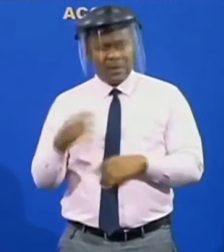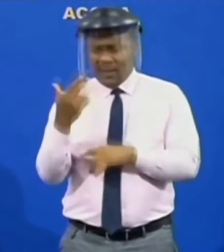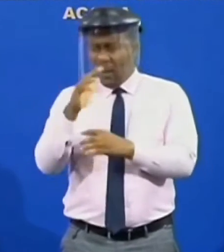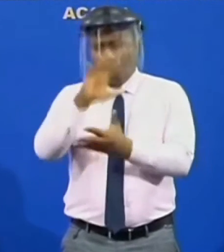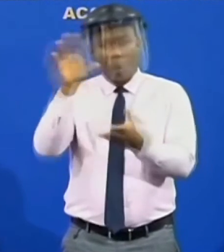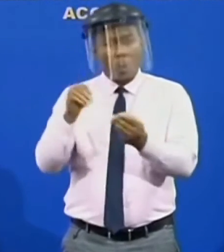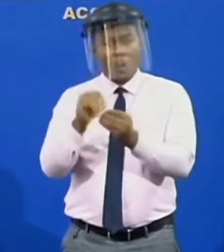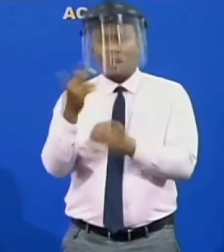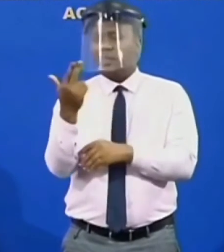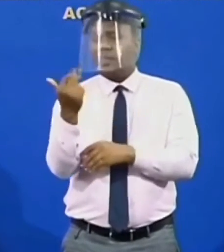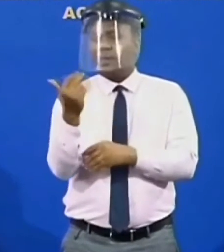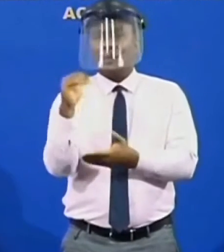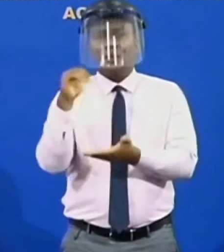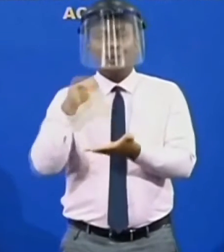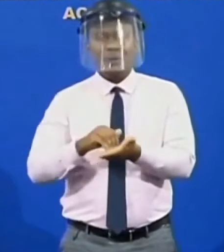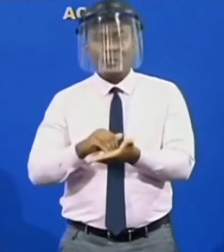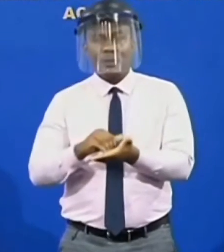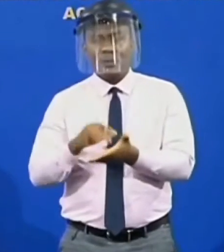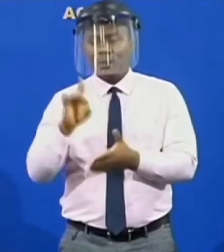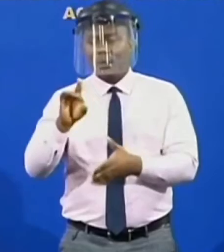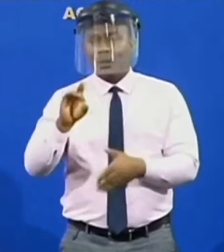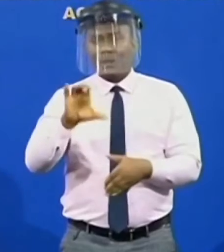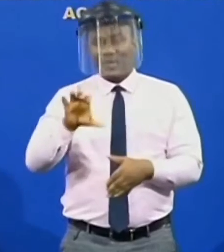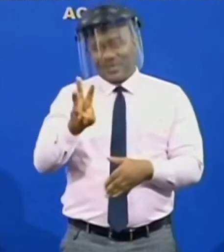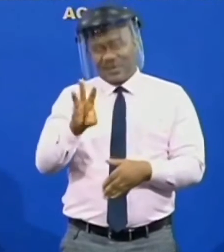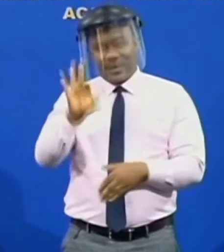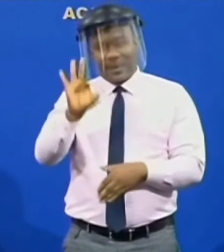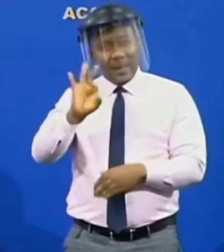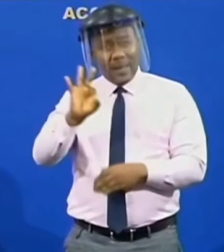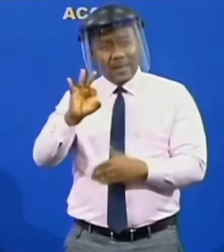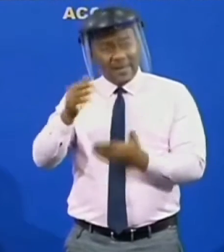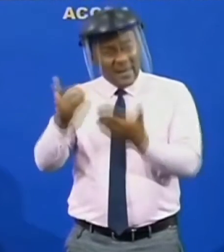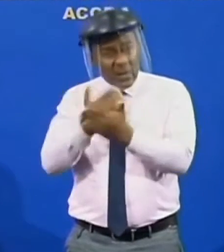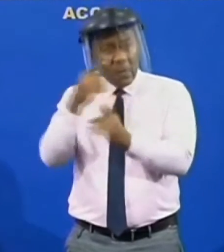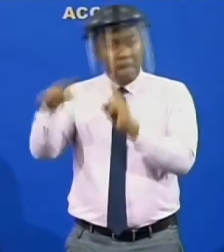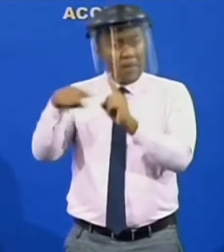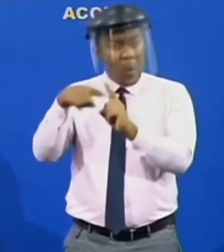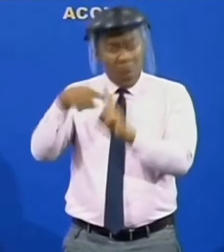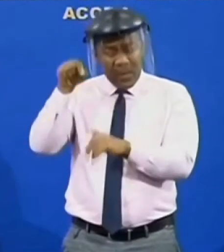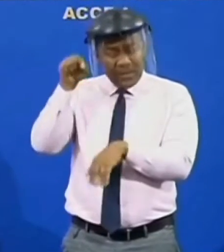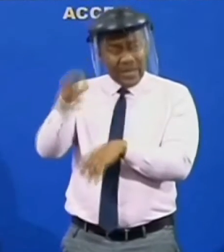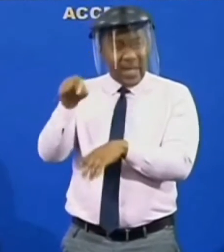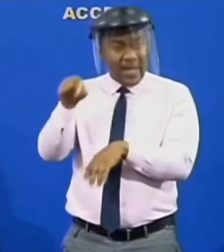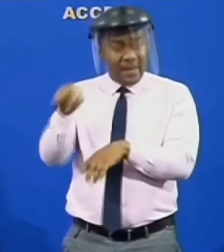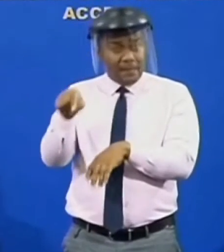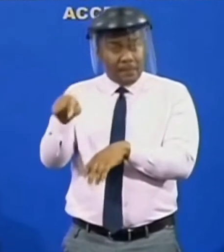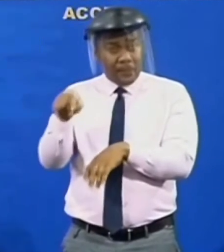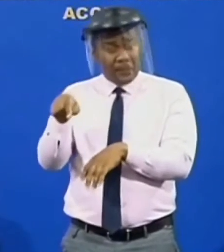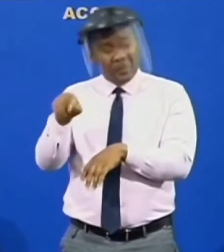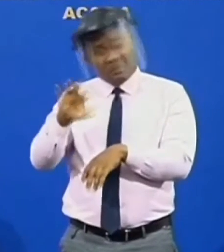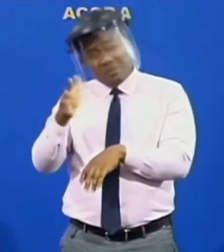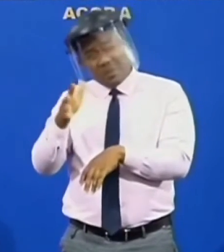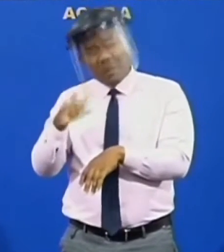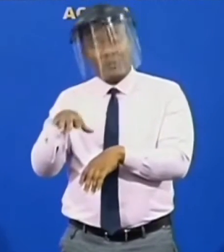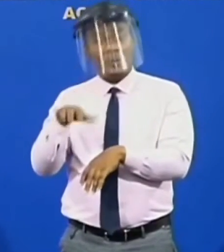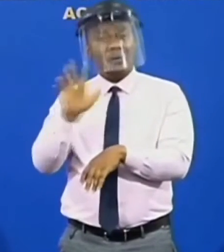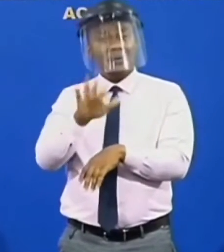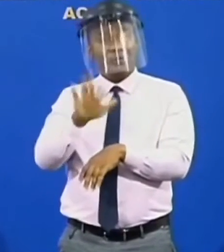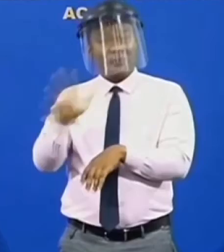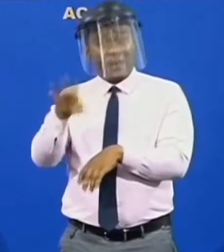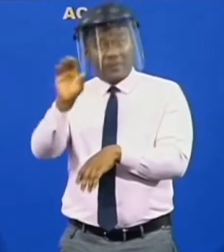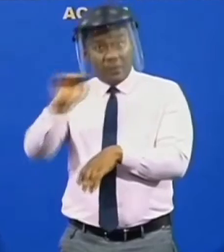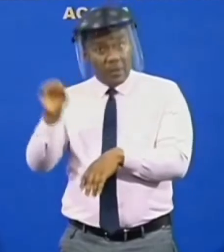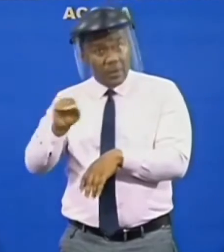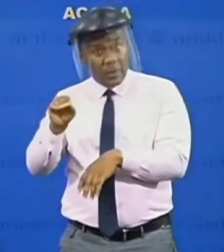,869 cases positive, contributing about 55% of